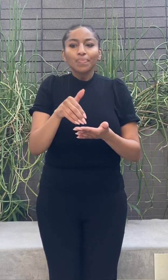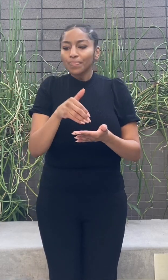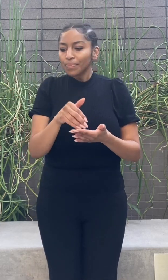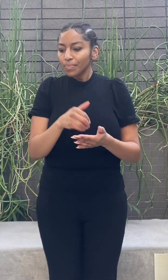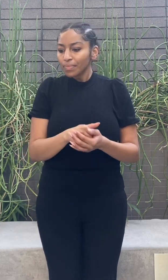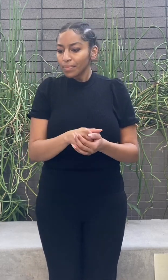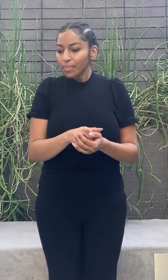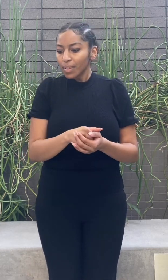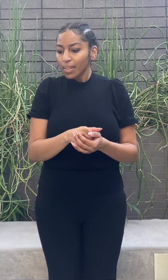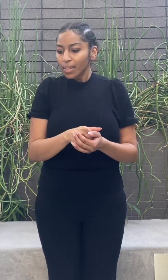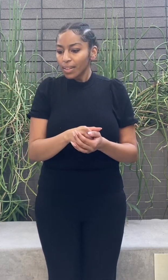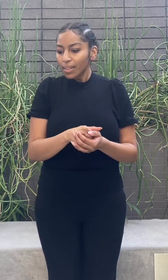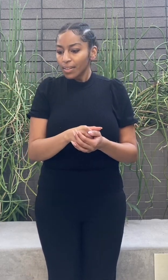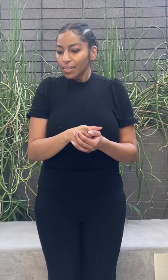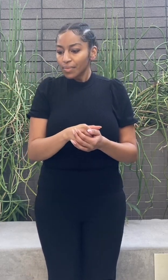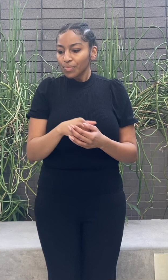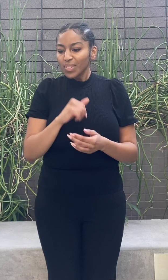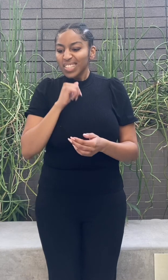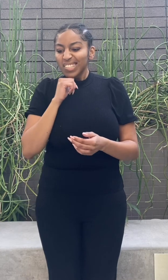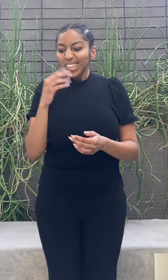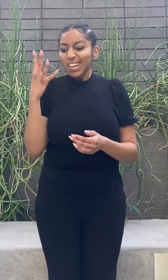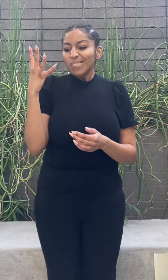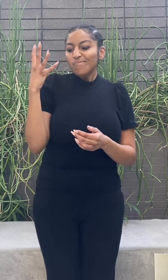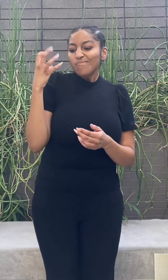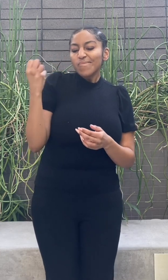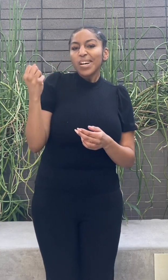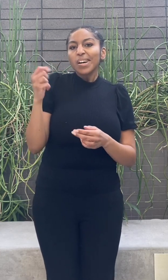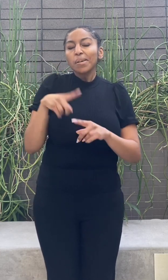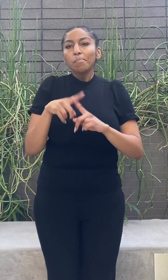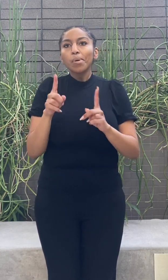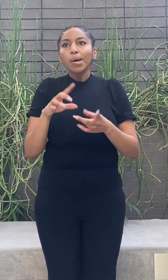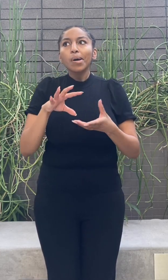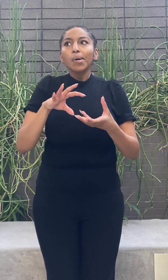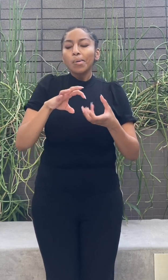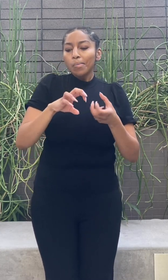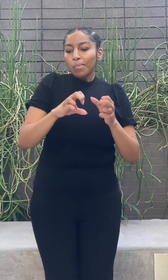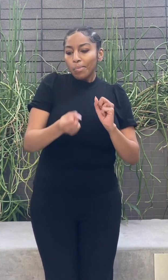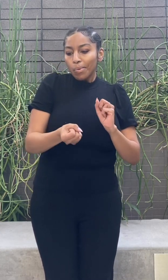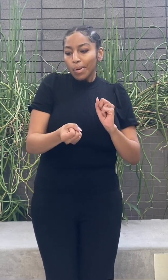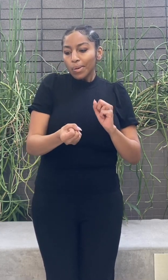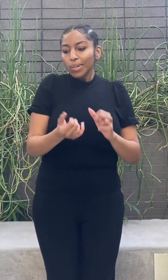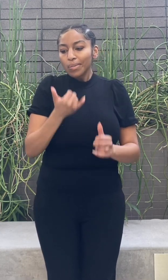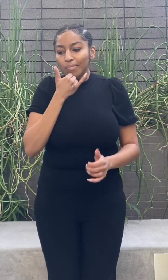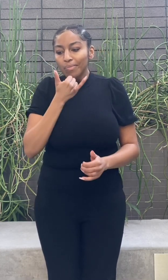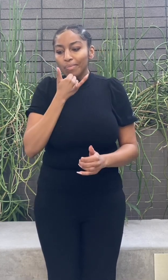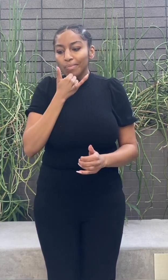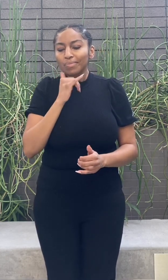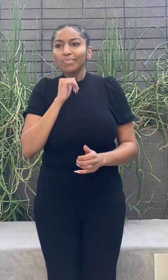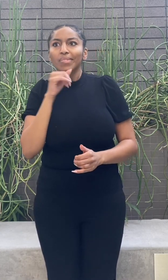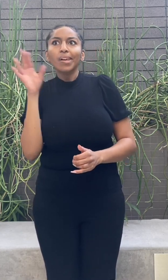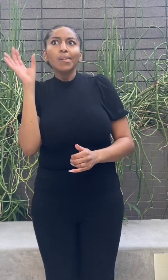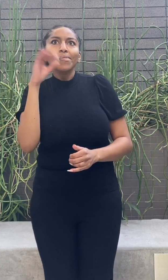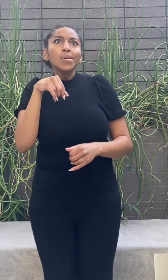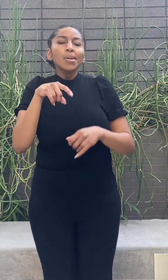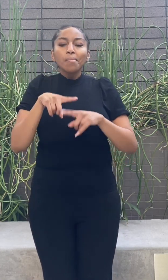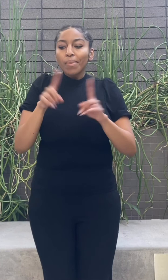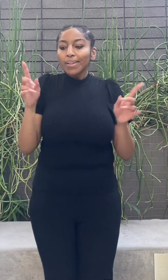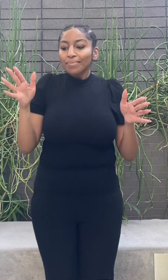circumstance, holding close what took time and art and an earth of chance